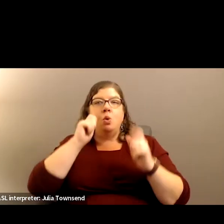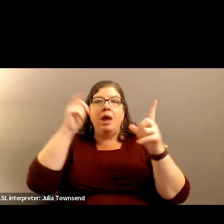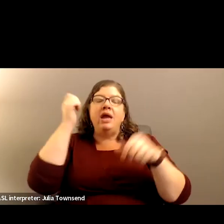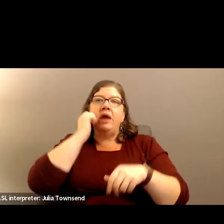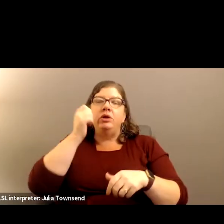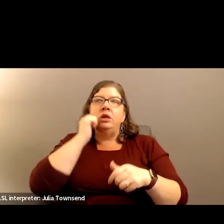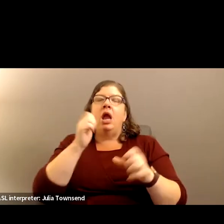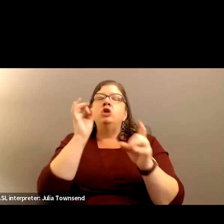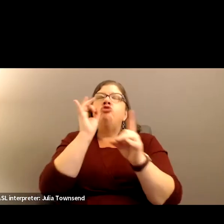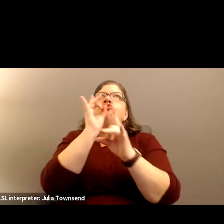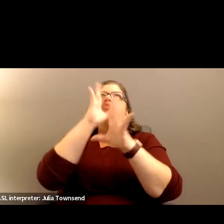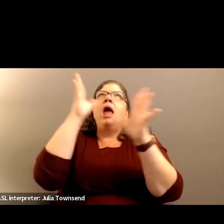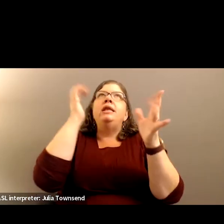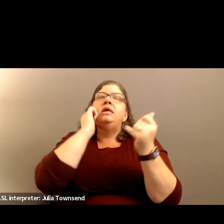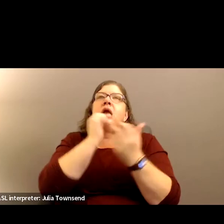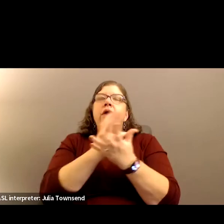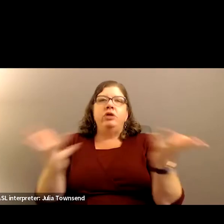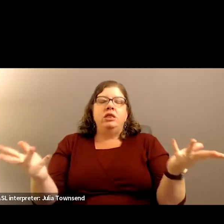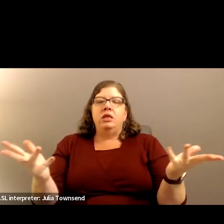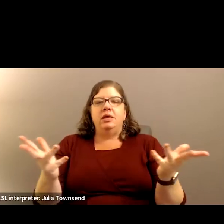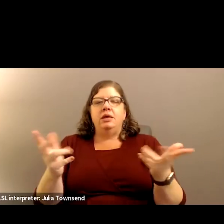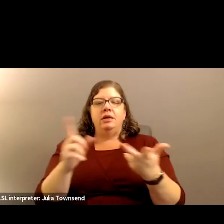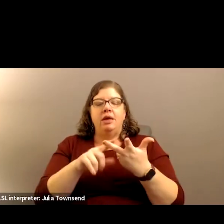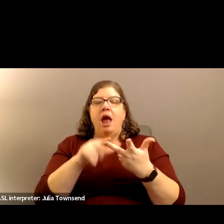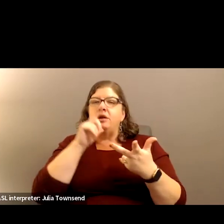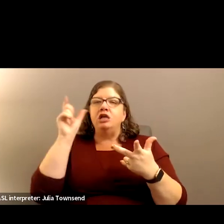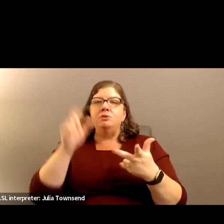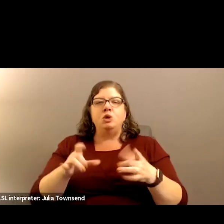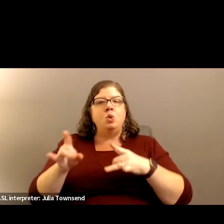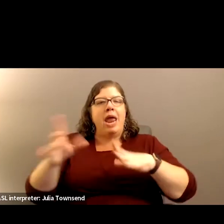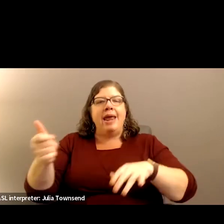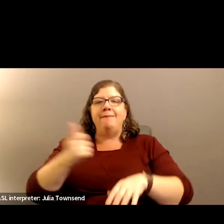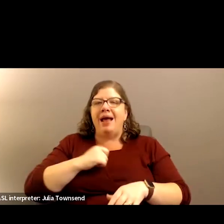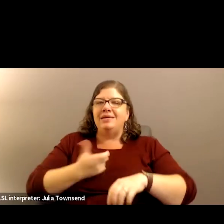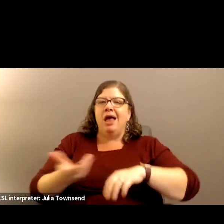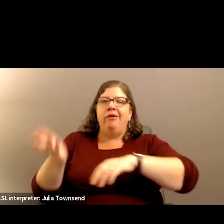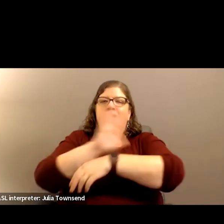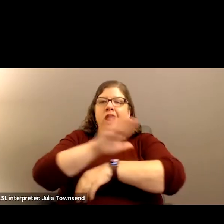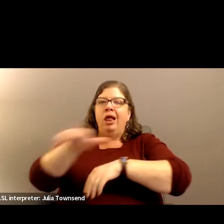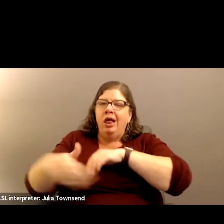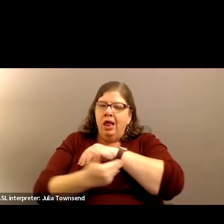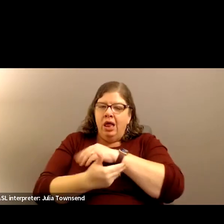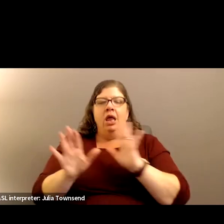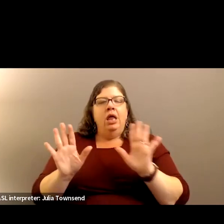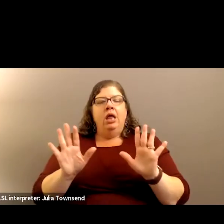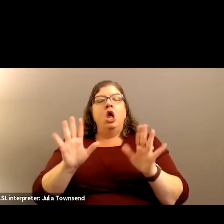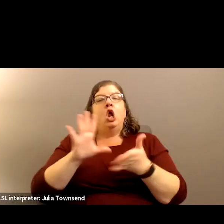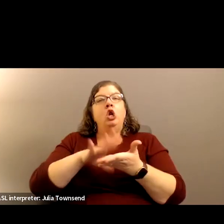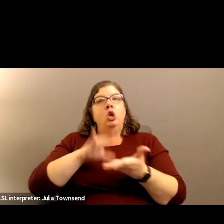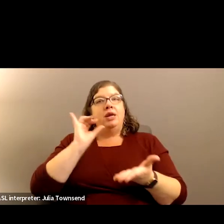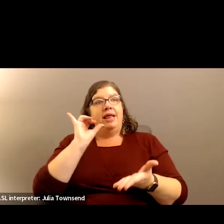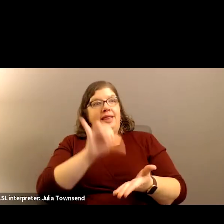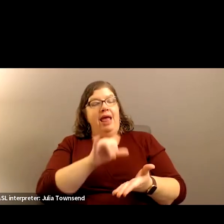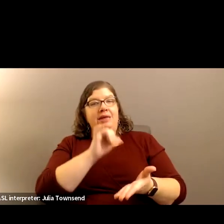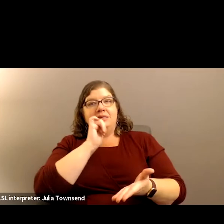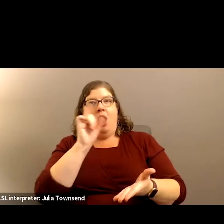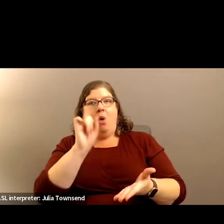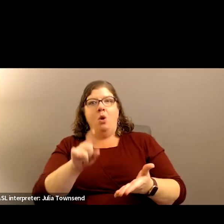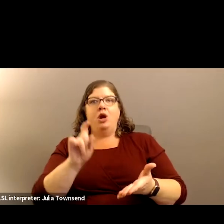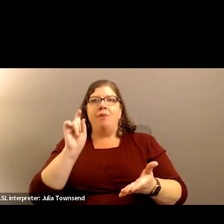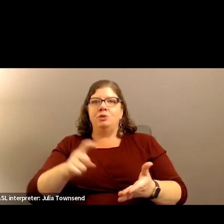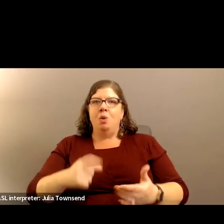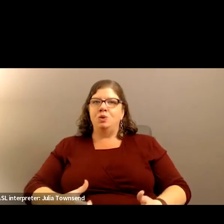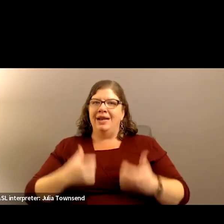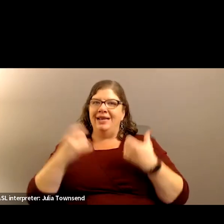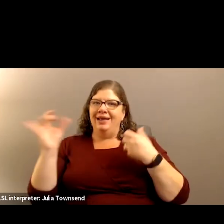dreading every single thing. I'm not supposed to hate myself 24 seven. And so learning that that's not the way I'm supposed to